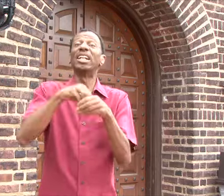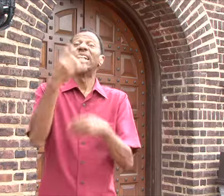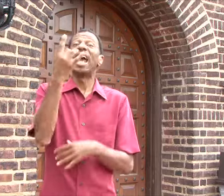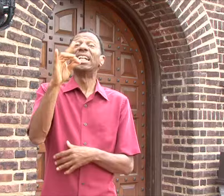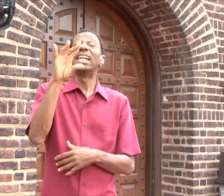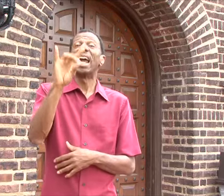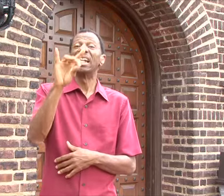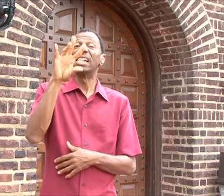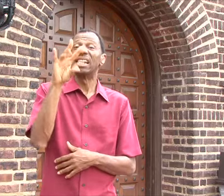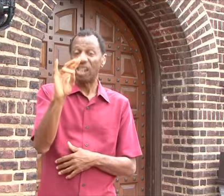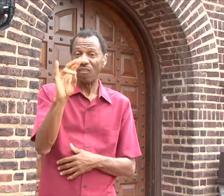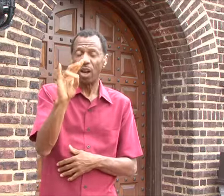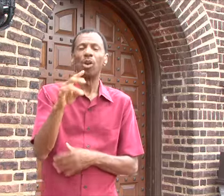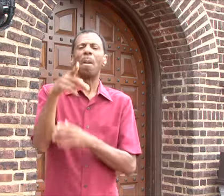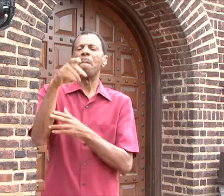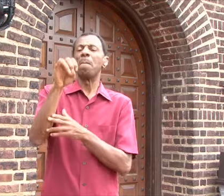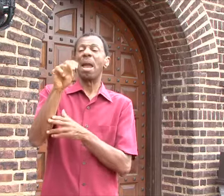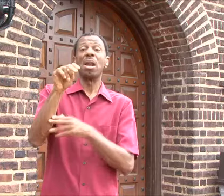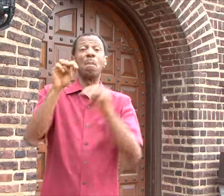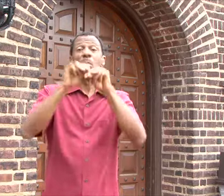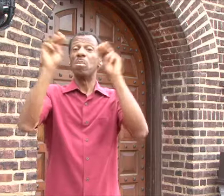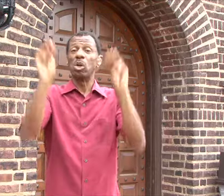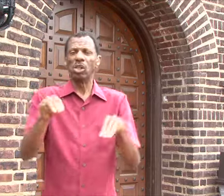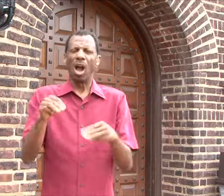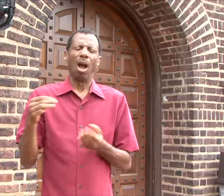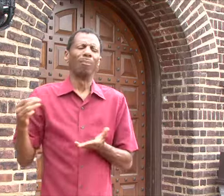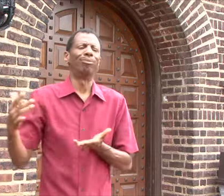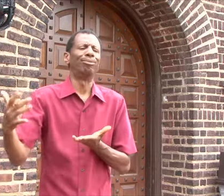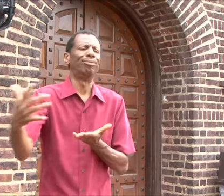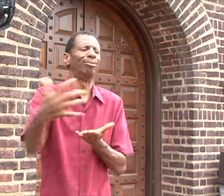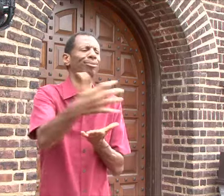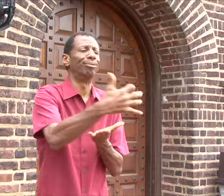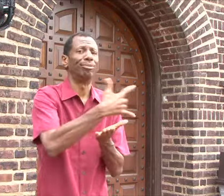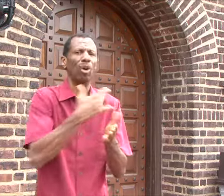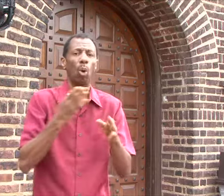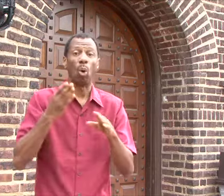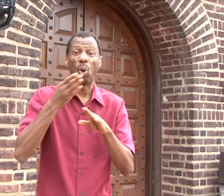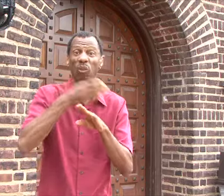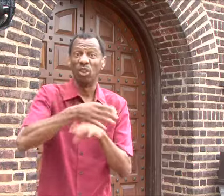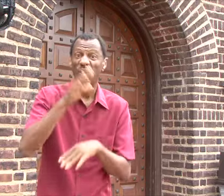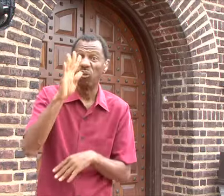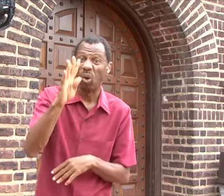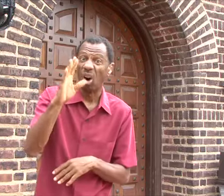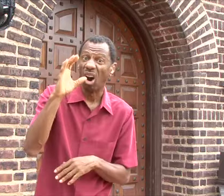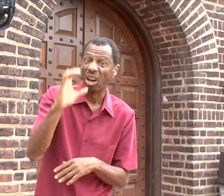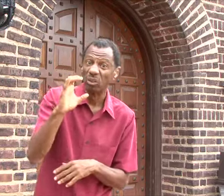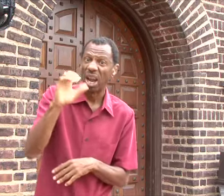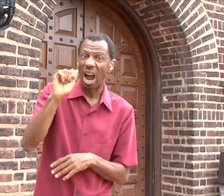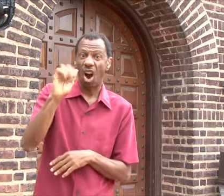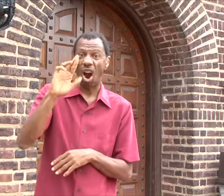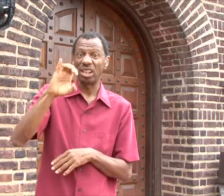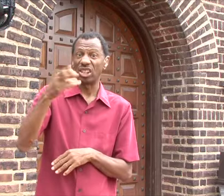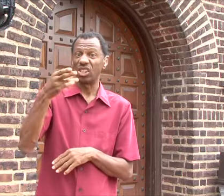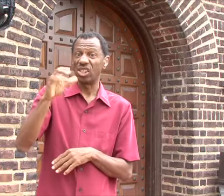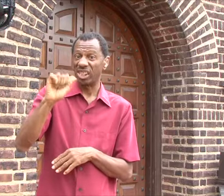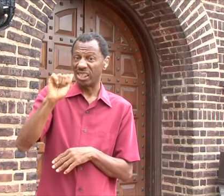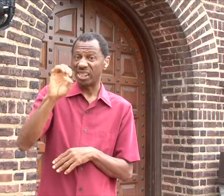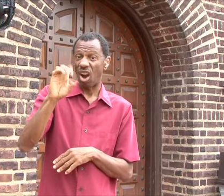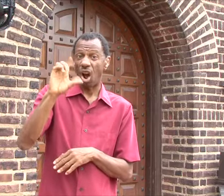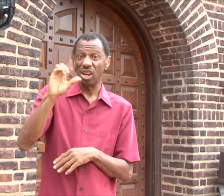Founded in 1887, the Penn Museum has conducted over 400 excavations around the world.